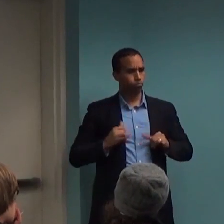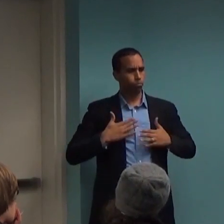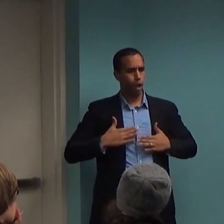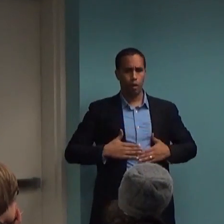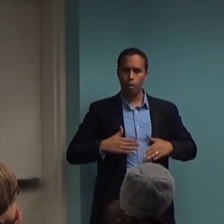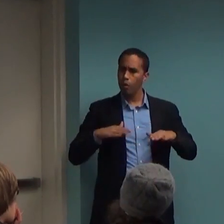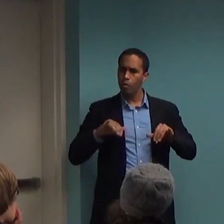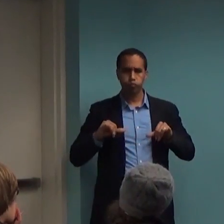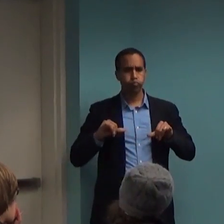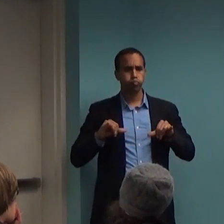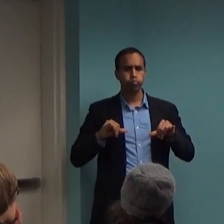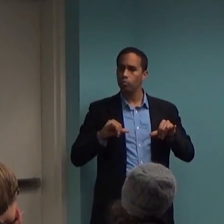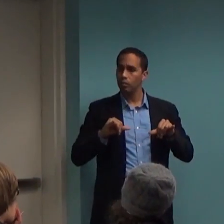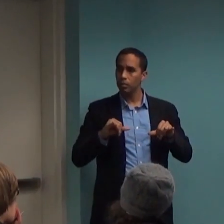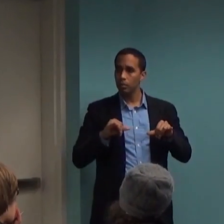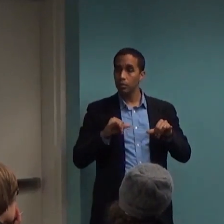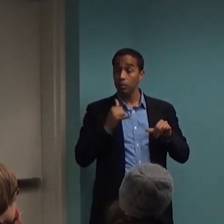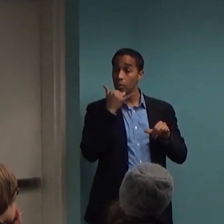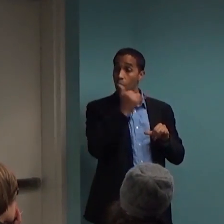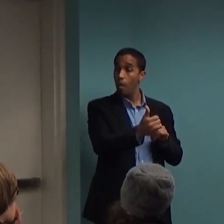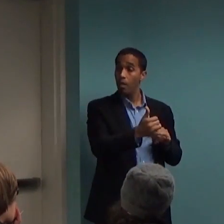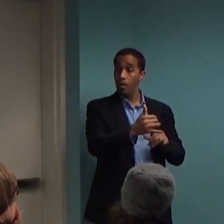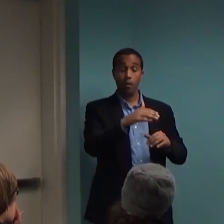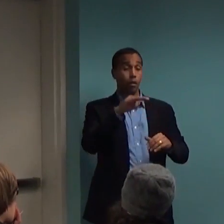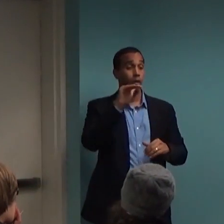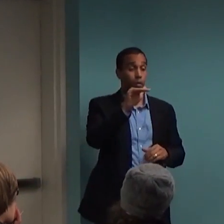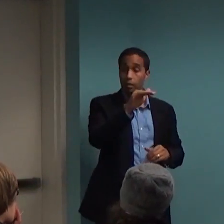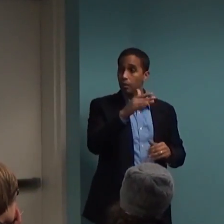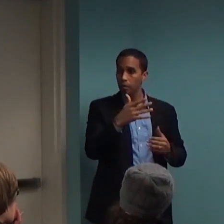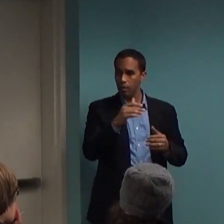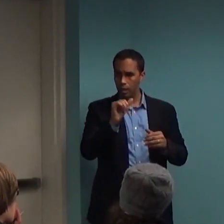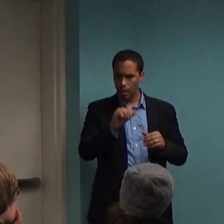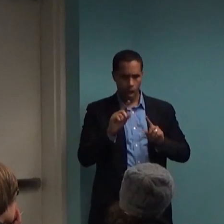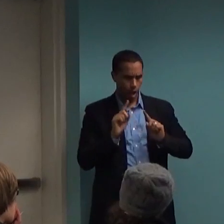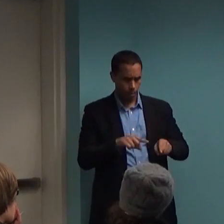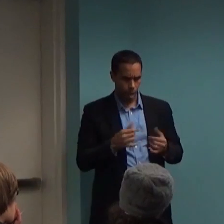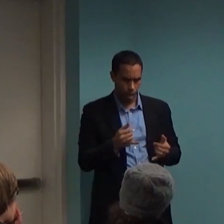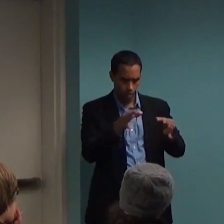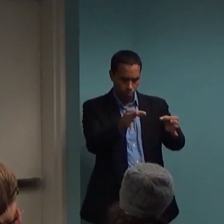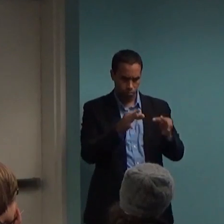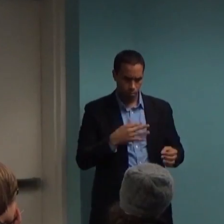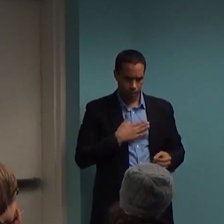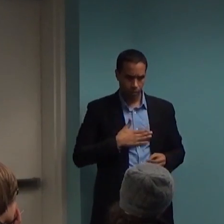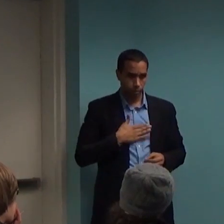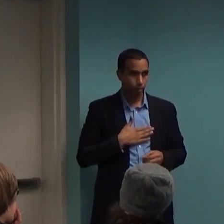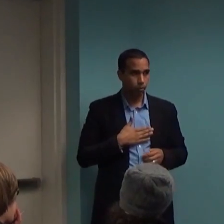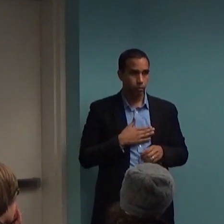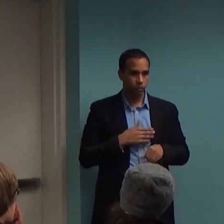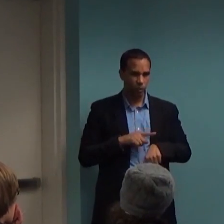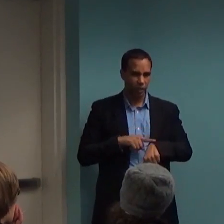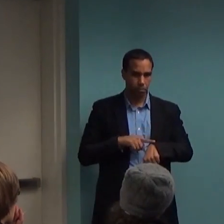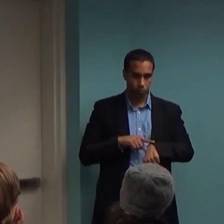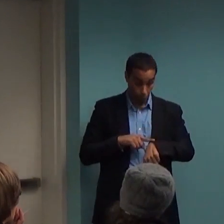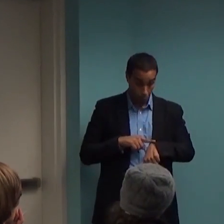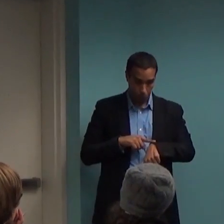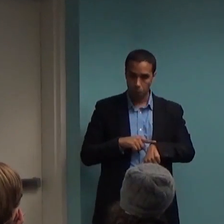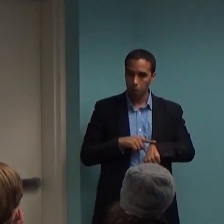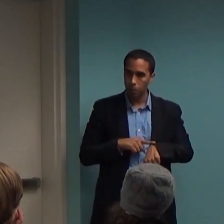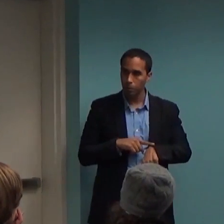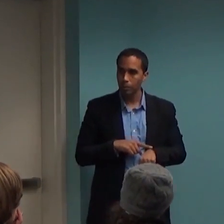up and see if I can come in sooner. That's actually a really good idea to do. How are we doing? Wow, okay. So I have a lot